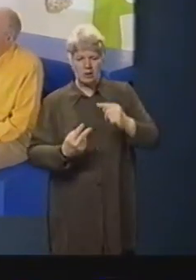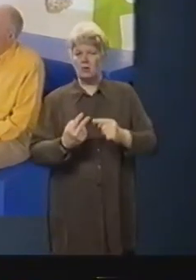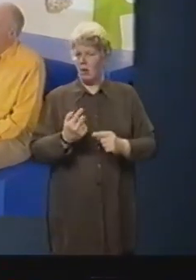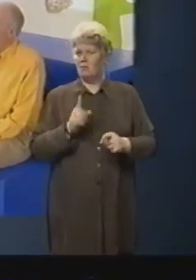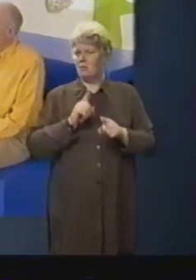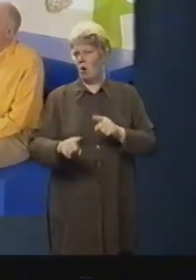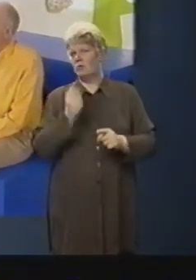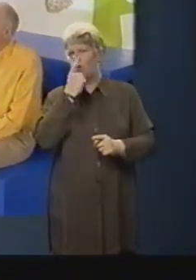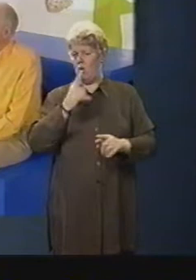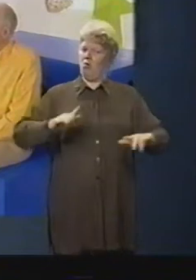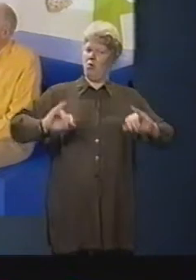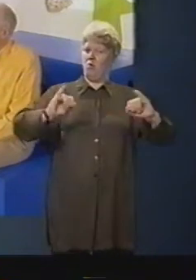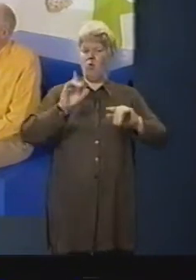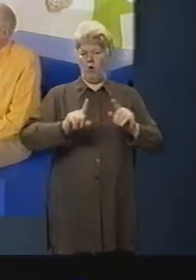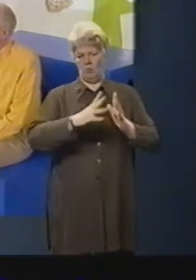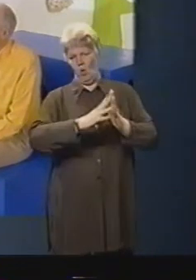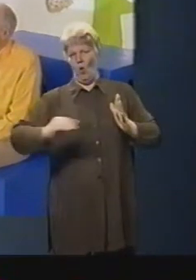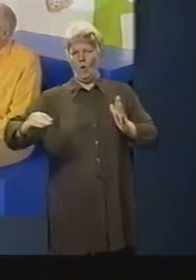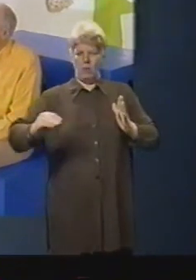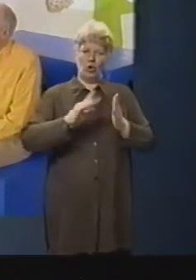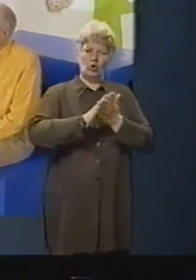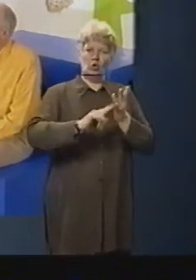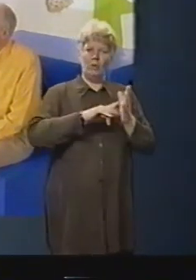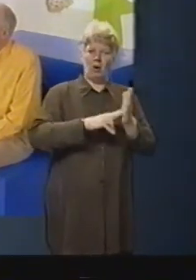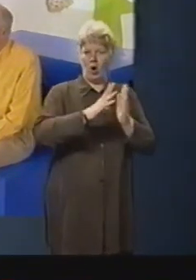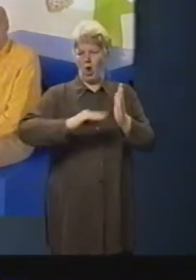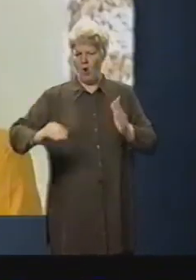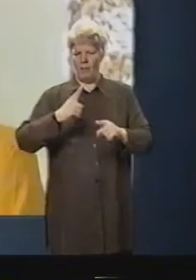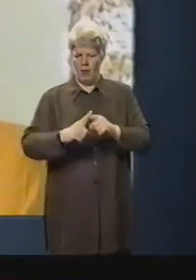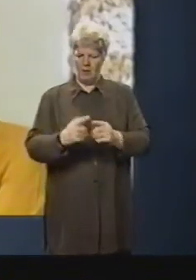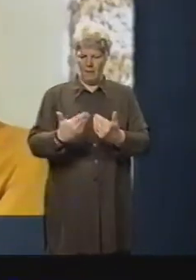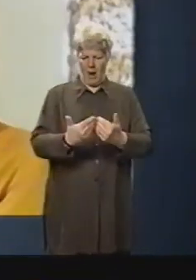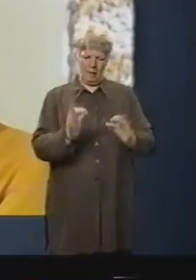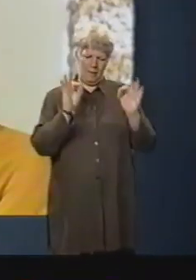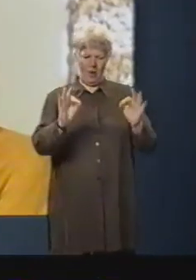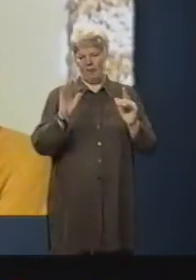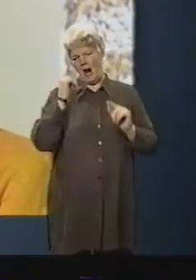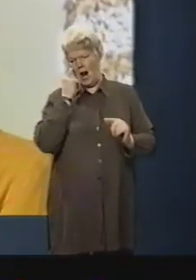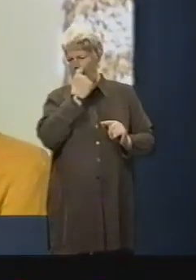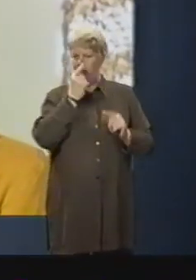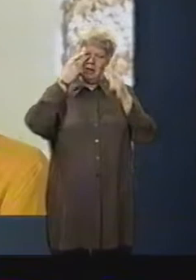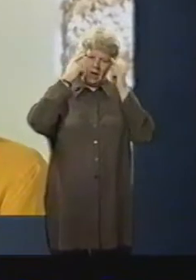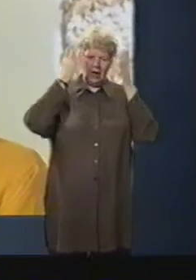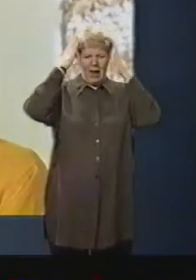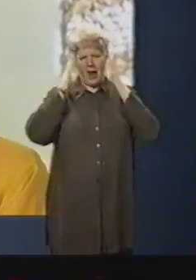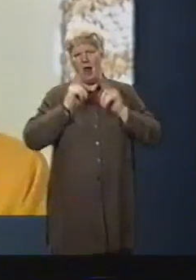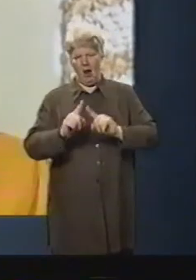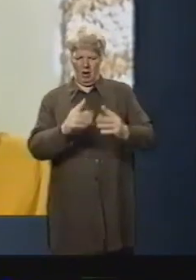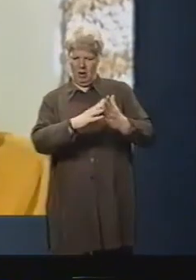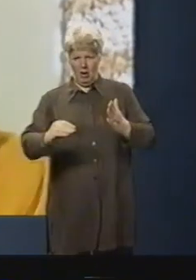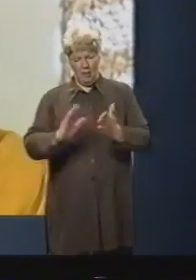cloning and designer babies, and it can feel like we've got no say in the matter. So, how far do you think it should go?